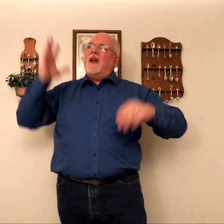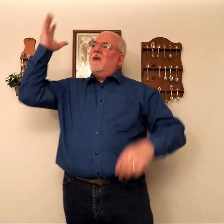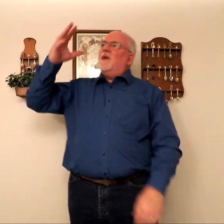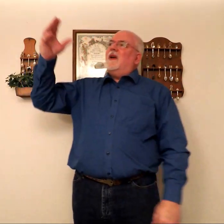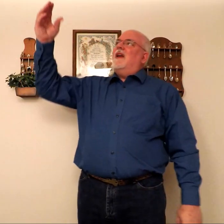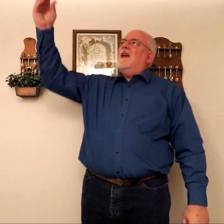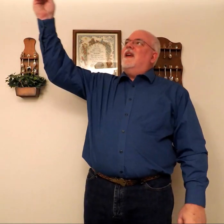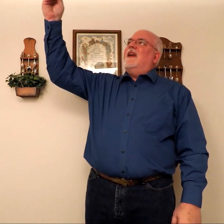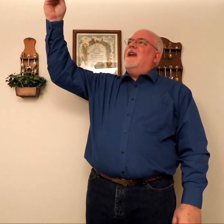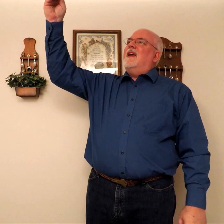away.